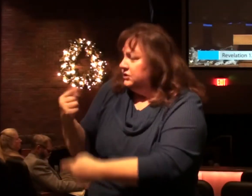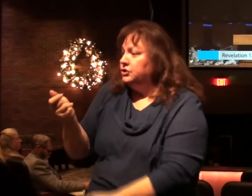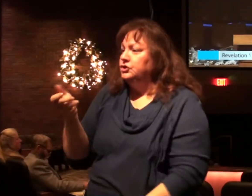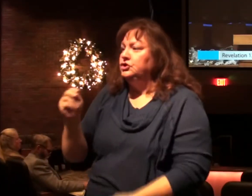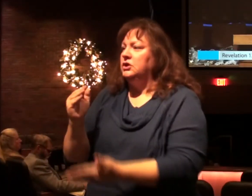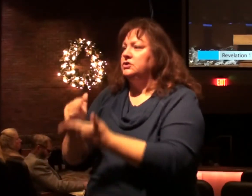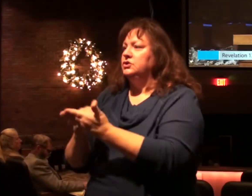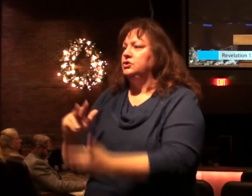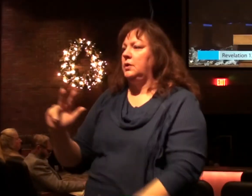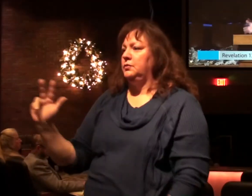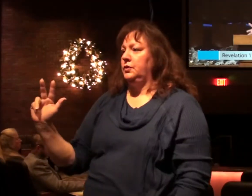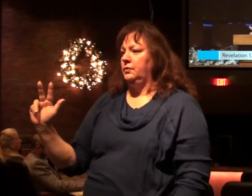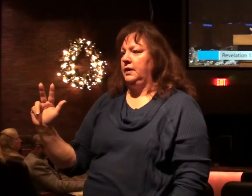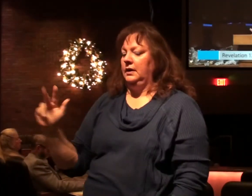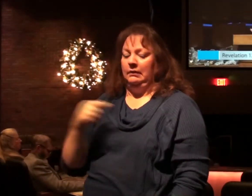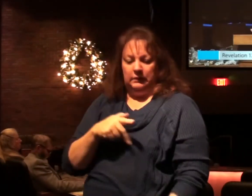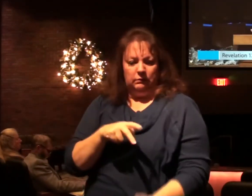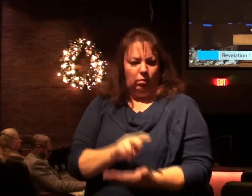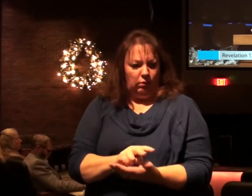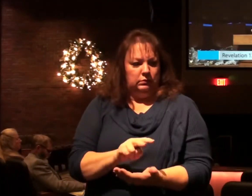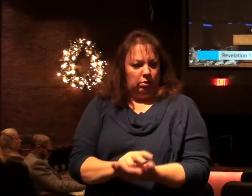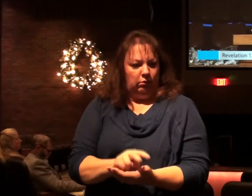3 of losing.